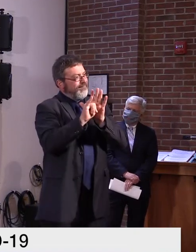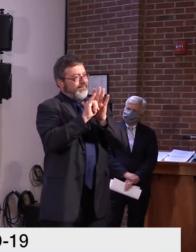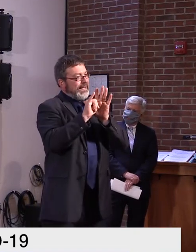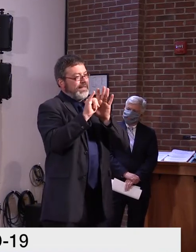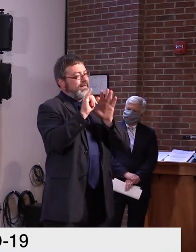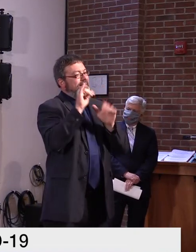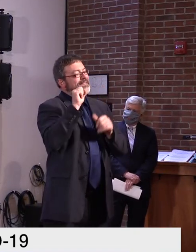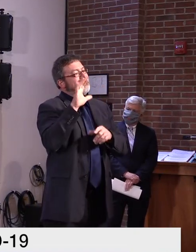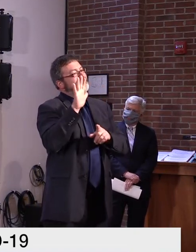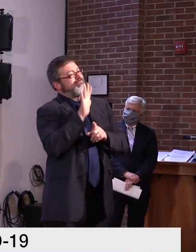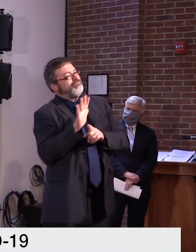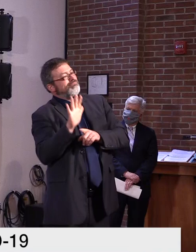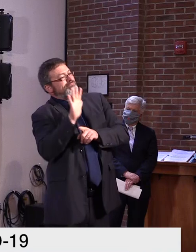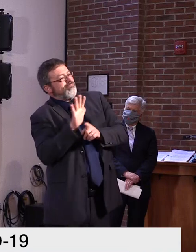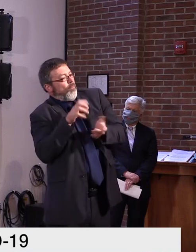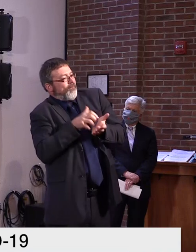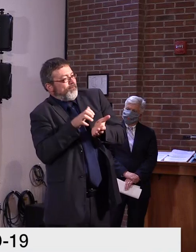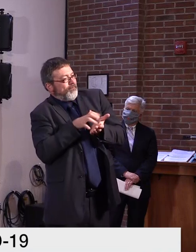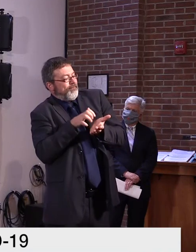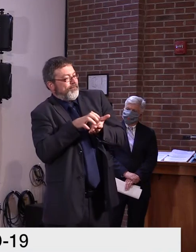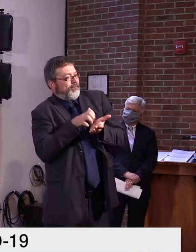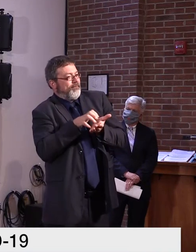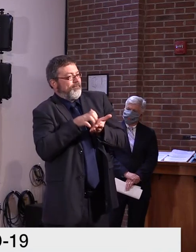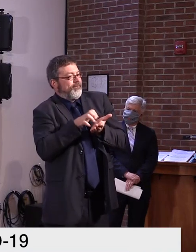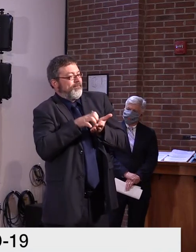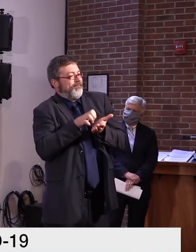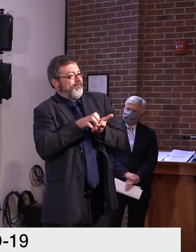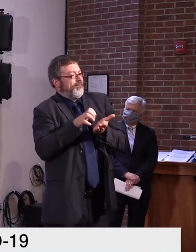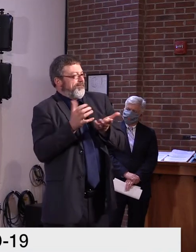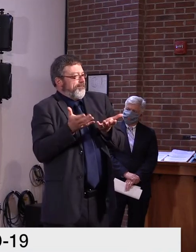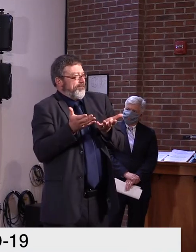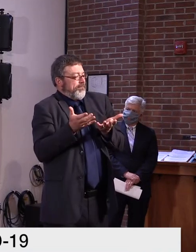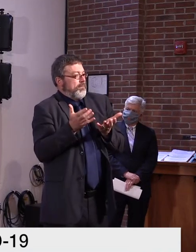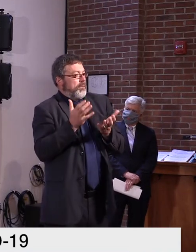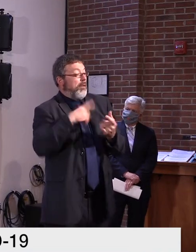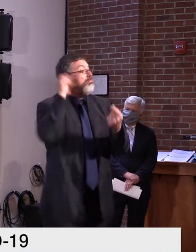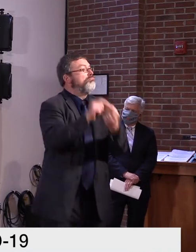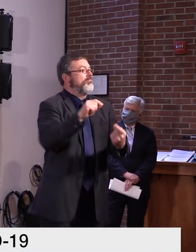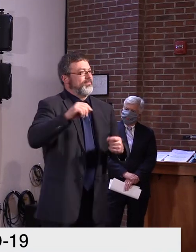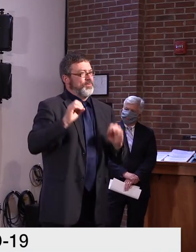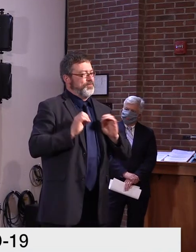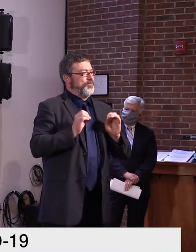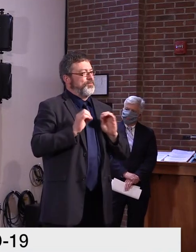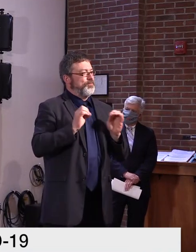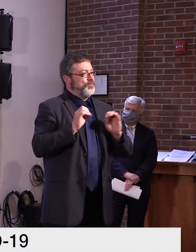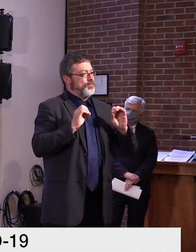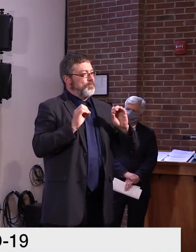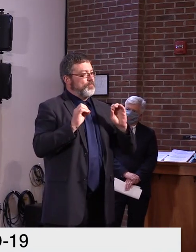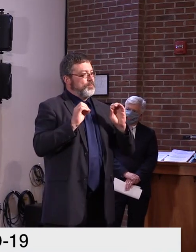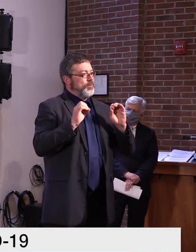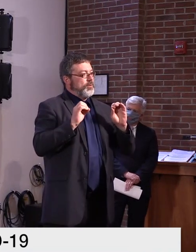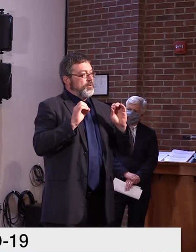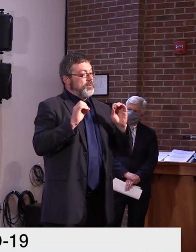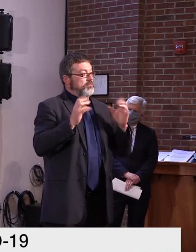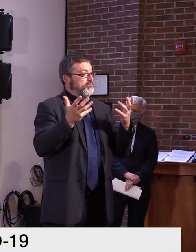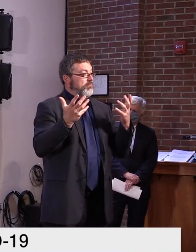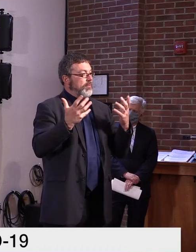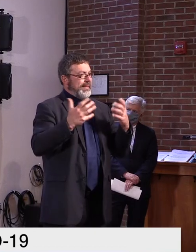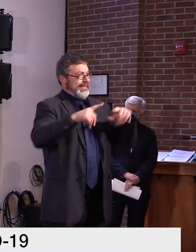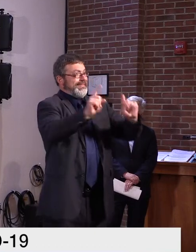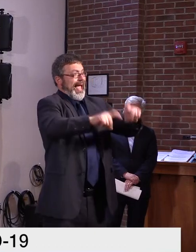quite heavily to the concept that the rate of people walking around asymptomatically